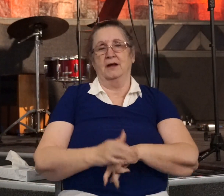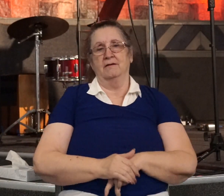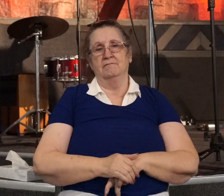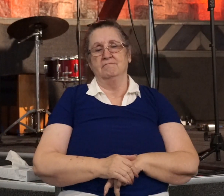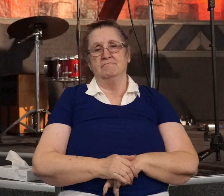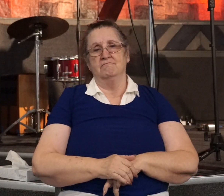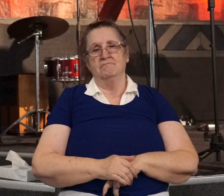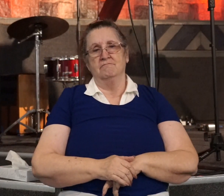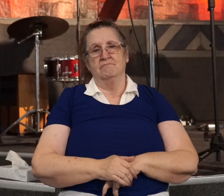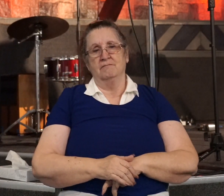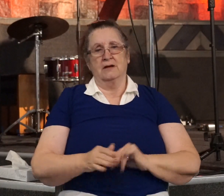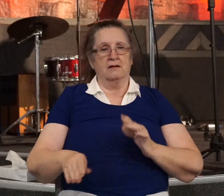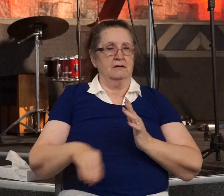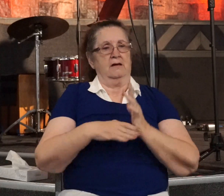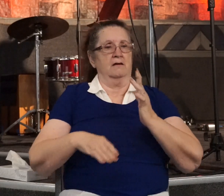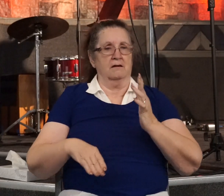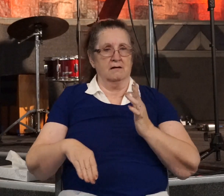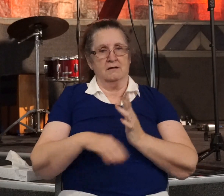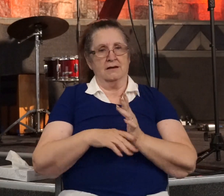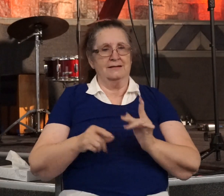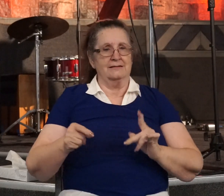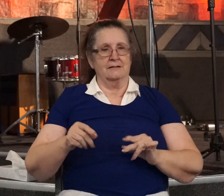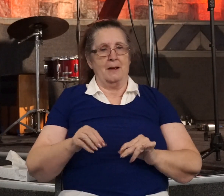kicking back against those sharp and painful goads.